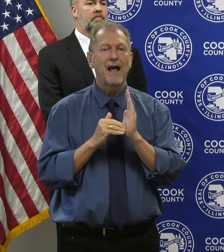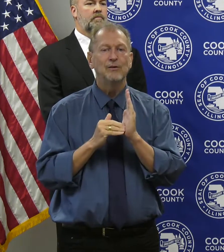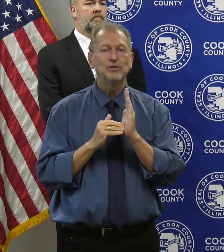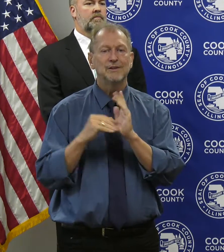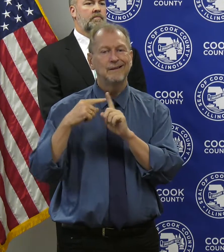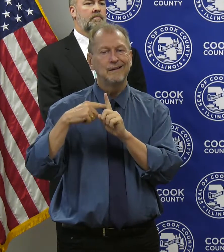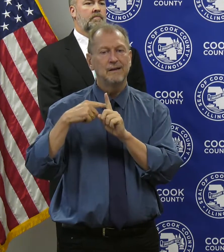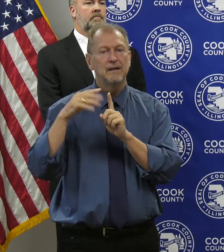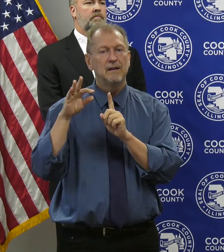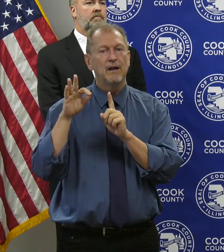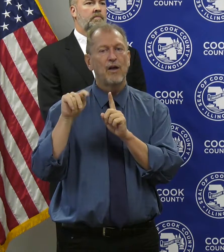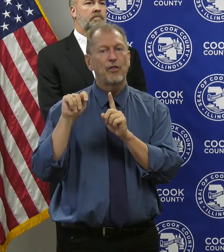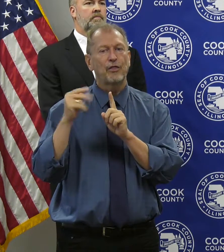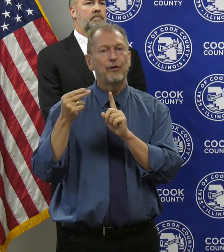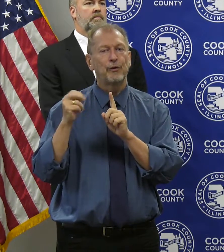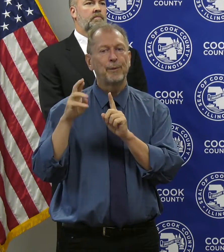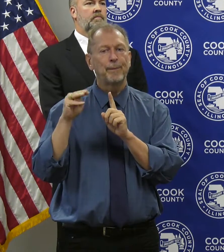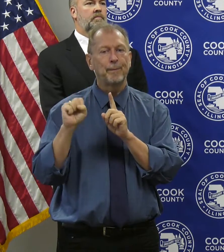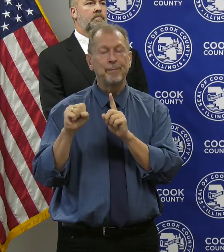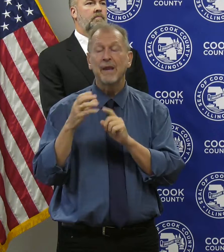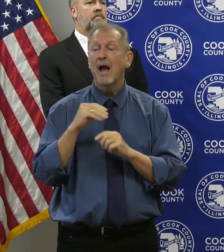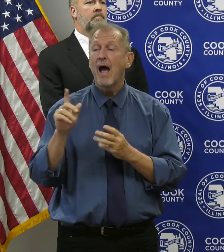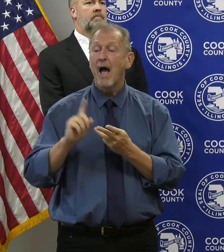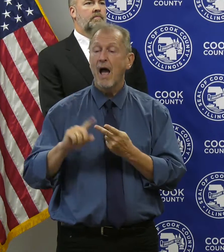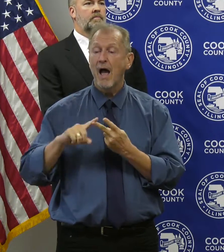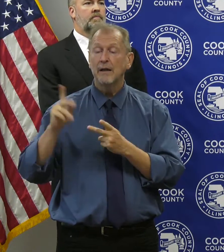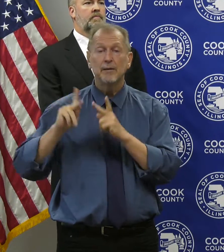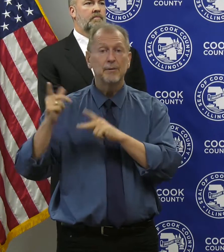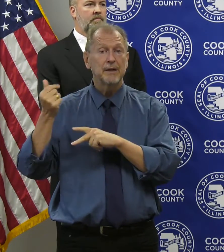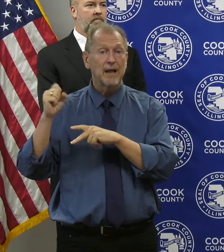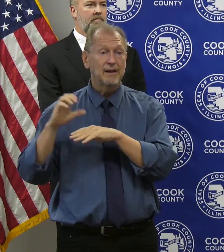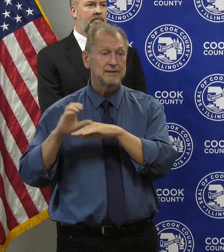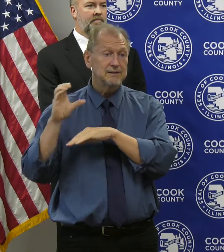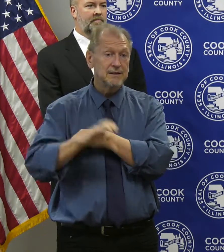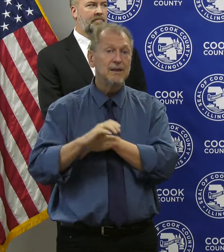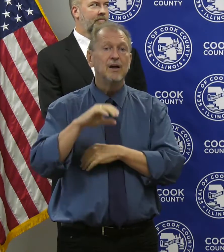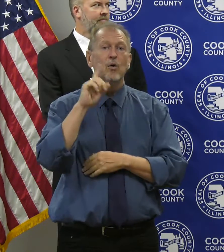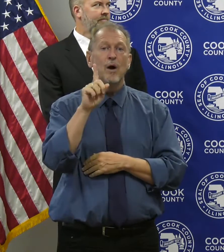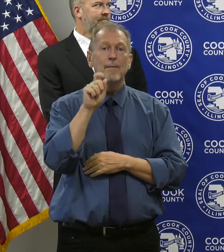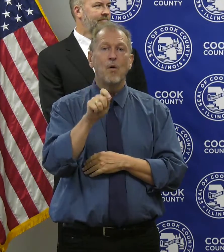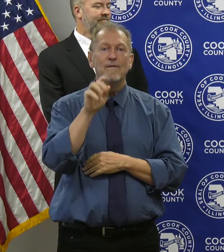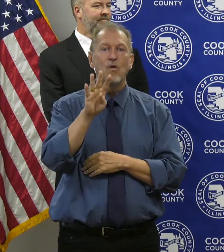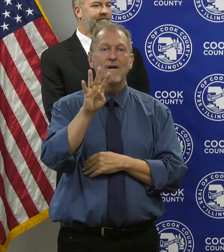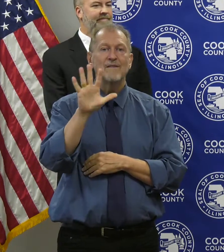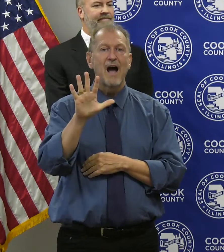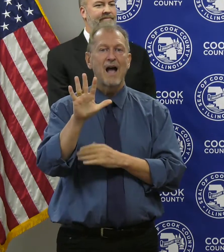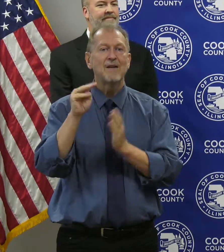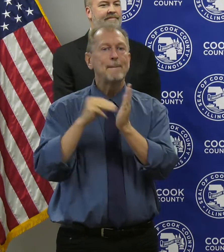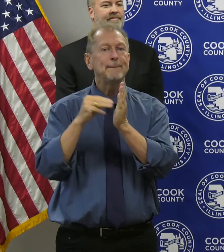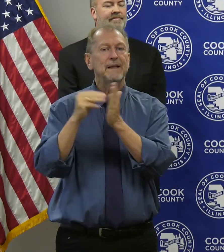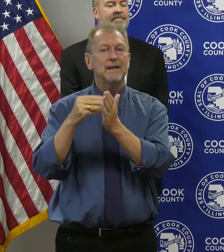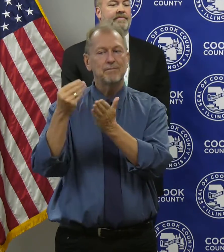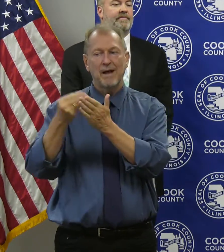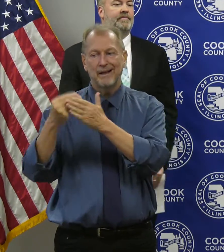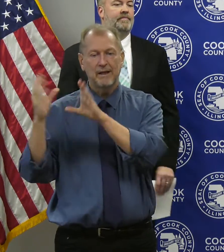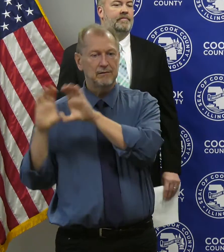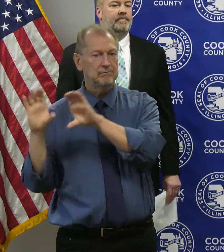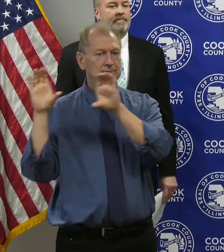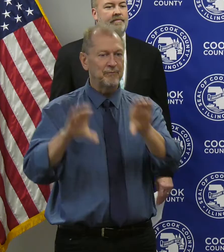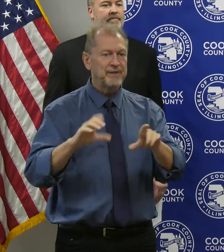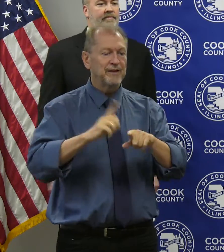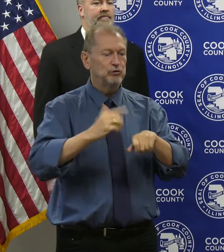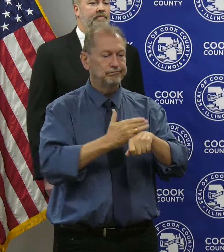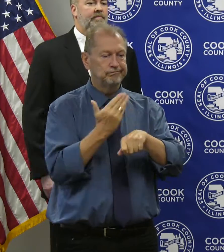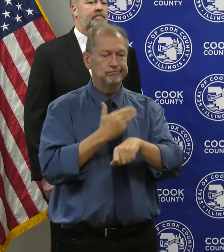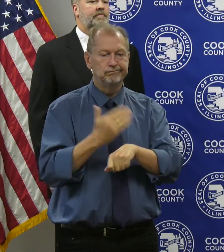People's Gas Energy Efficiency Program delivered more than $1.45 million in incentives to make these important improvements.